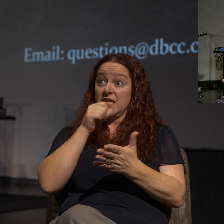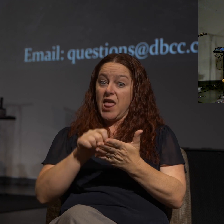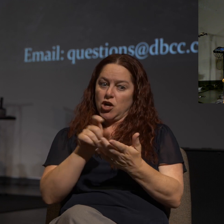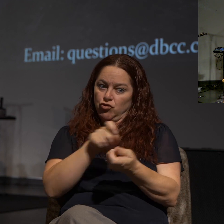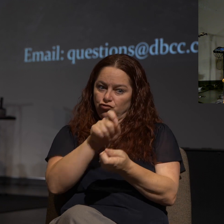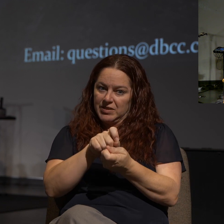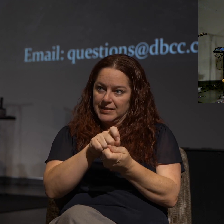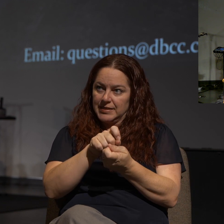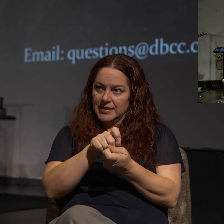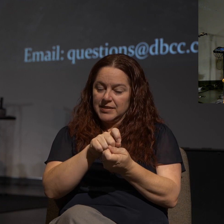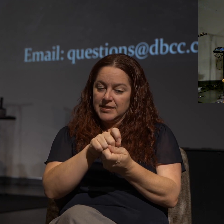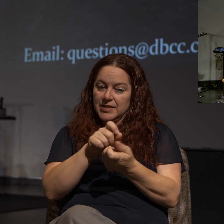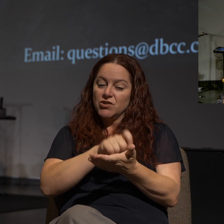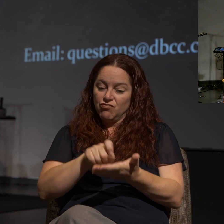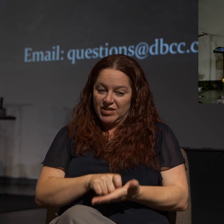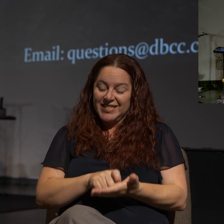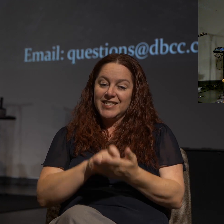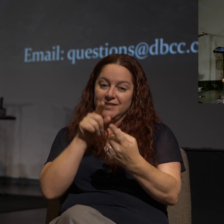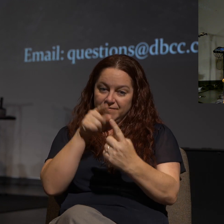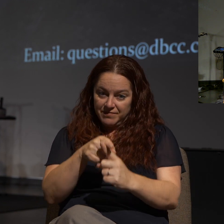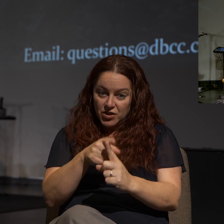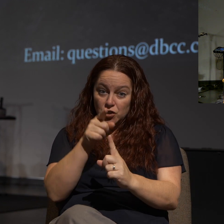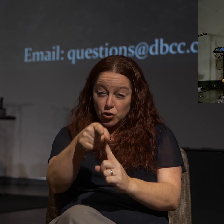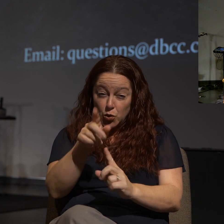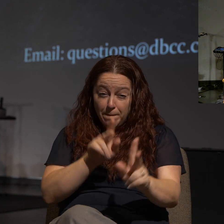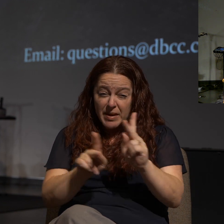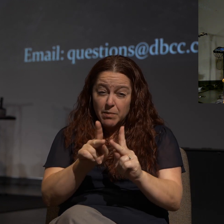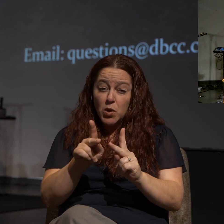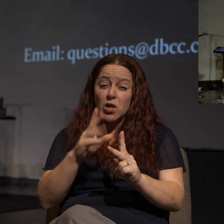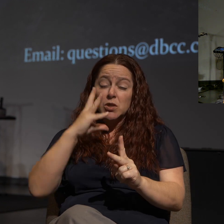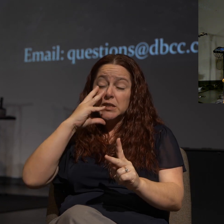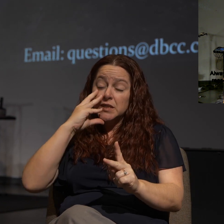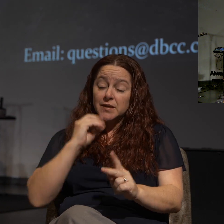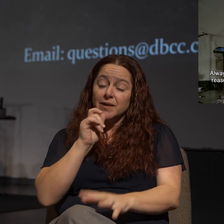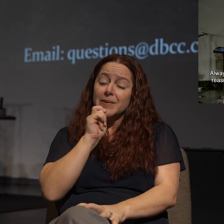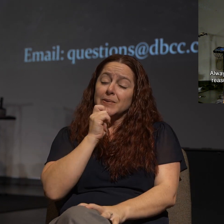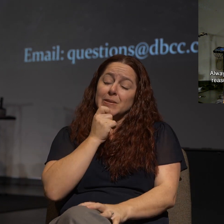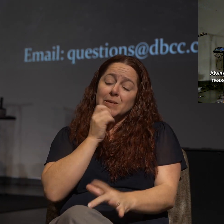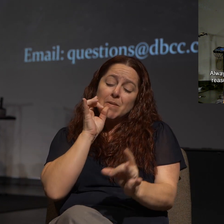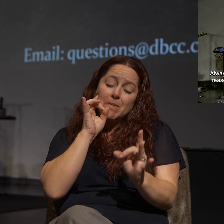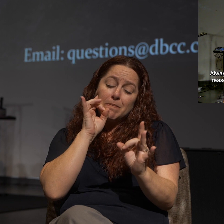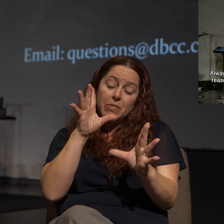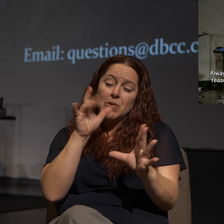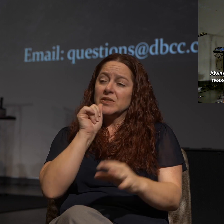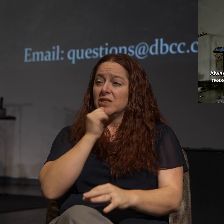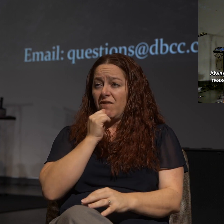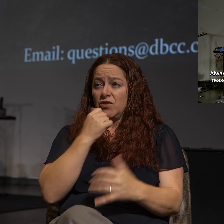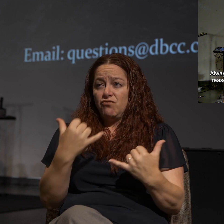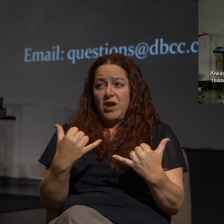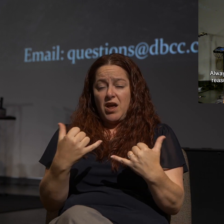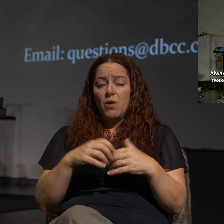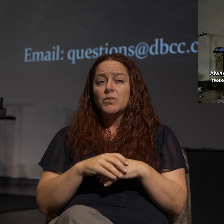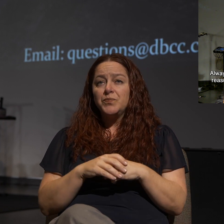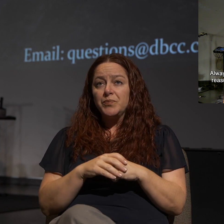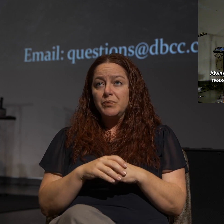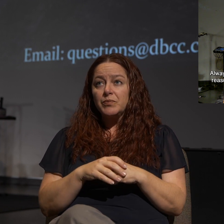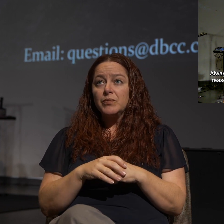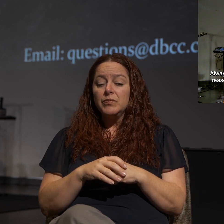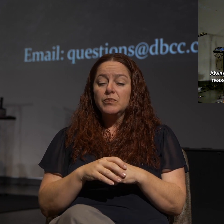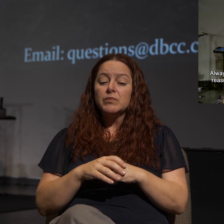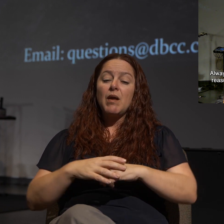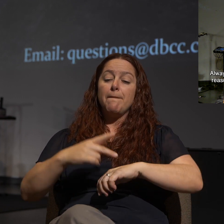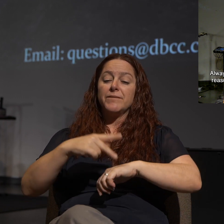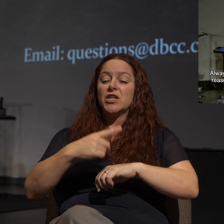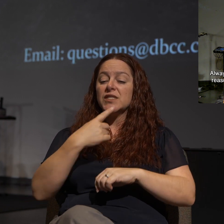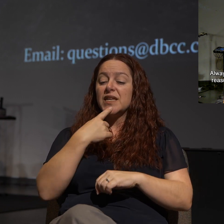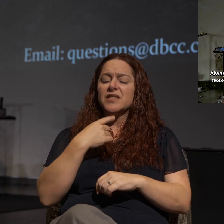specifically to people who are enduring intense suffering at this time in their life. And Peter says this